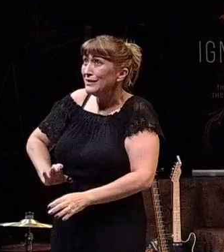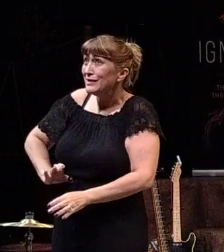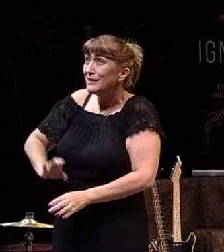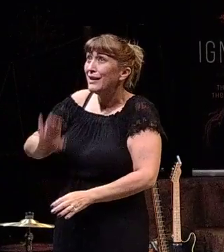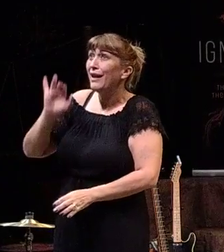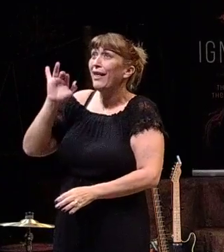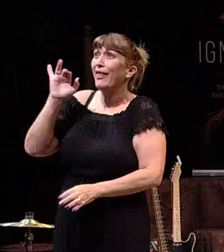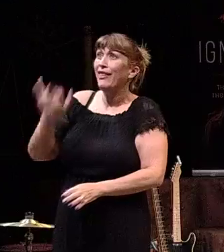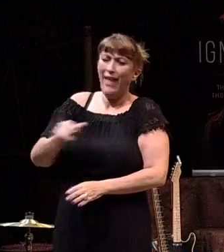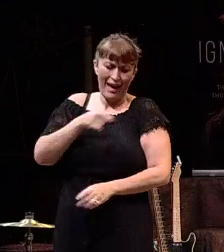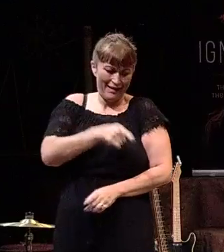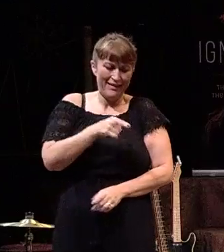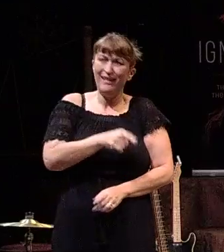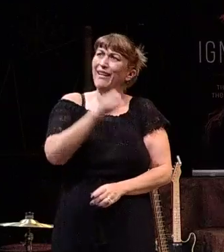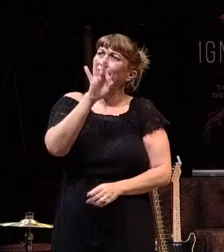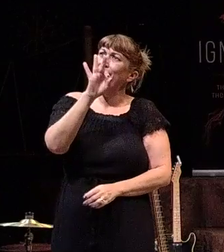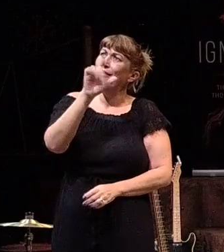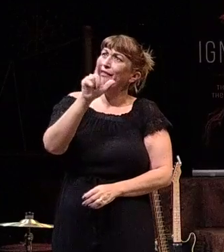has been crucified.